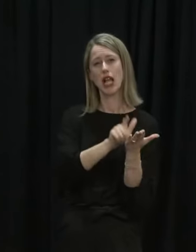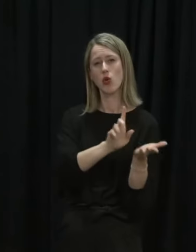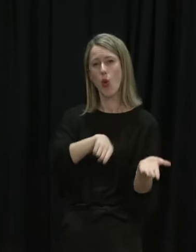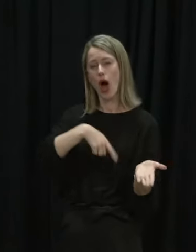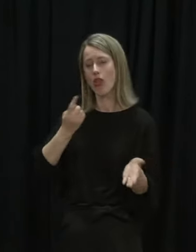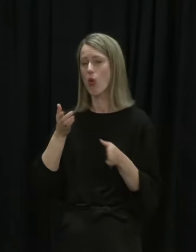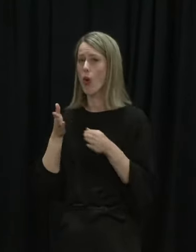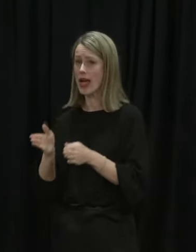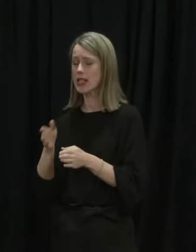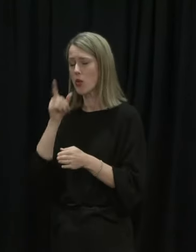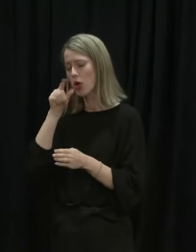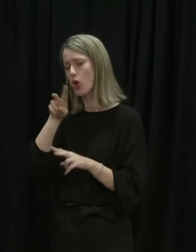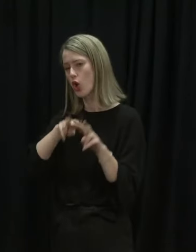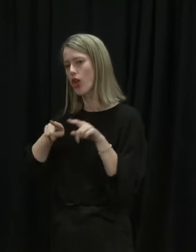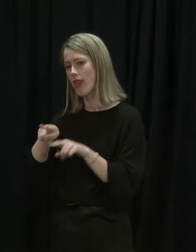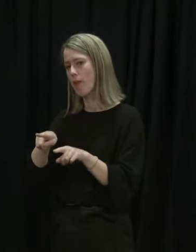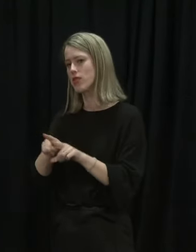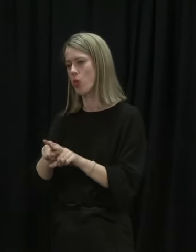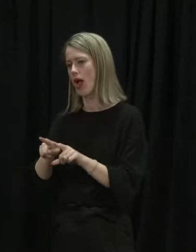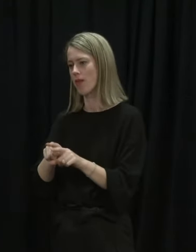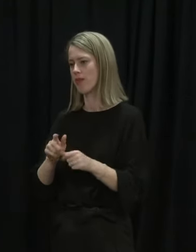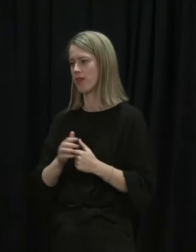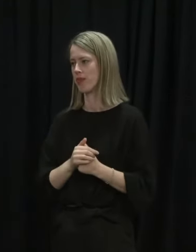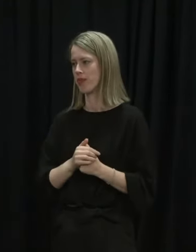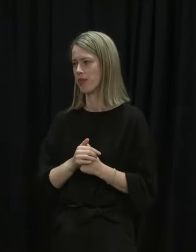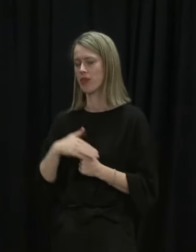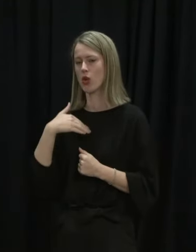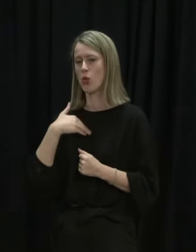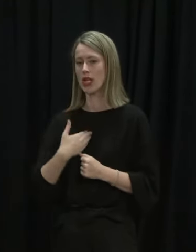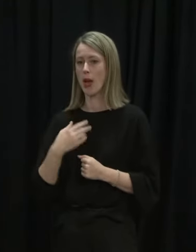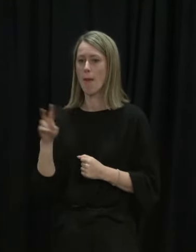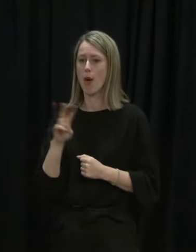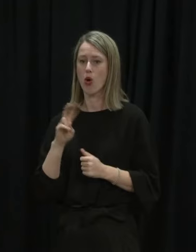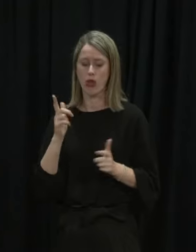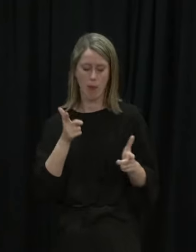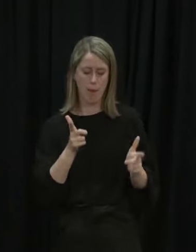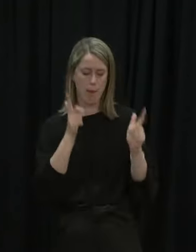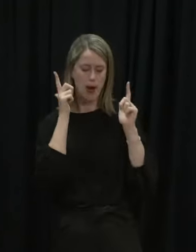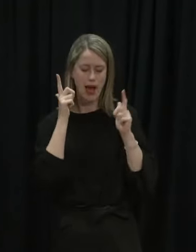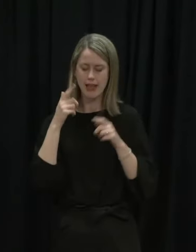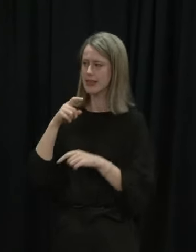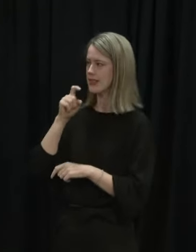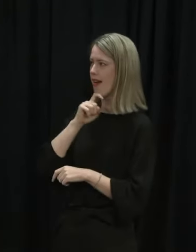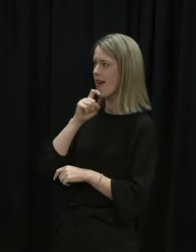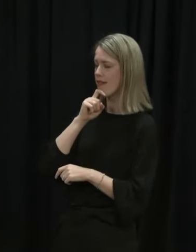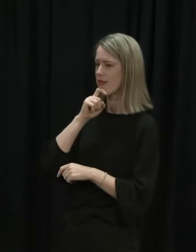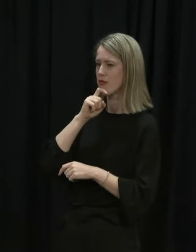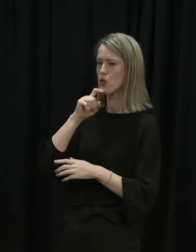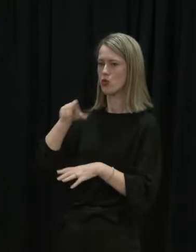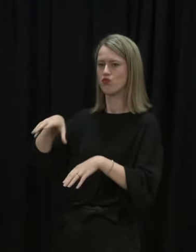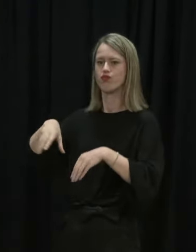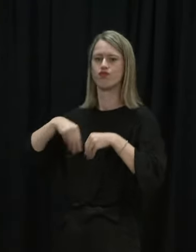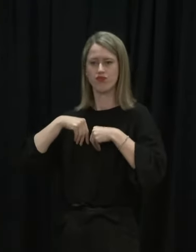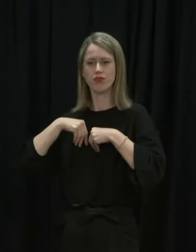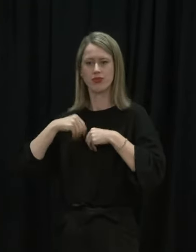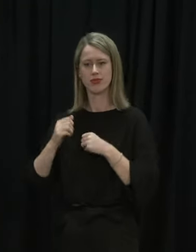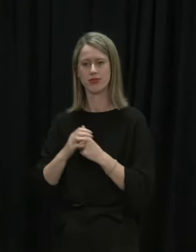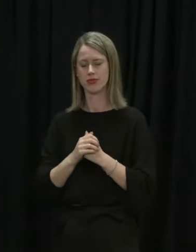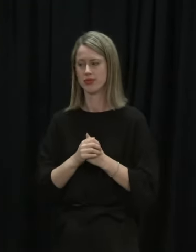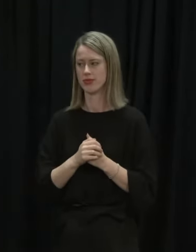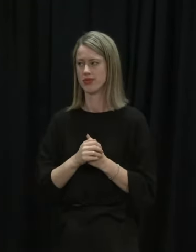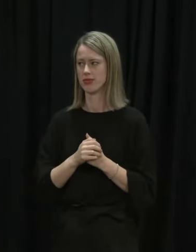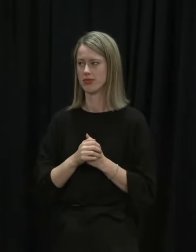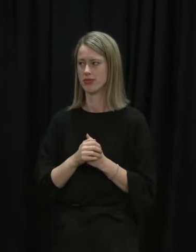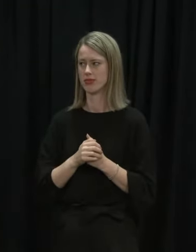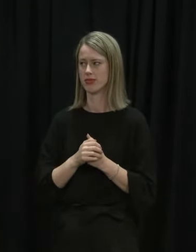ways of doing it we should look at that as well. We do need both employers and employees to be able to come along with this. I